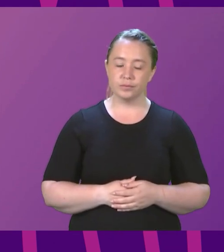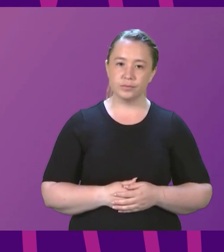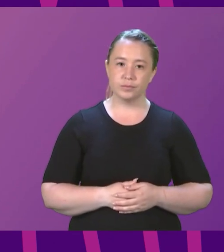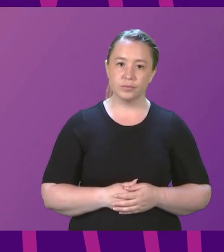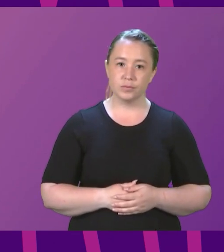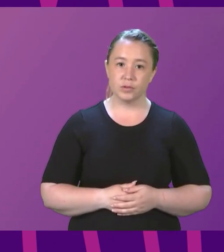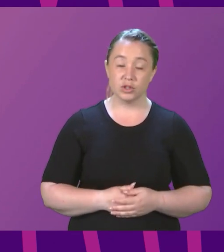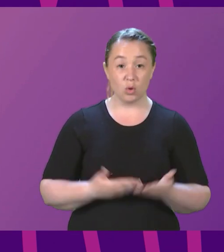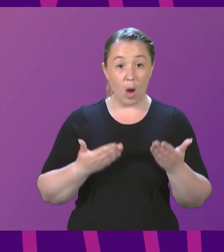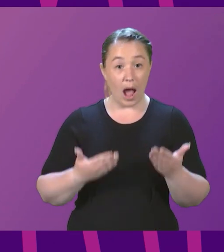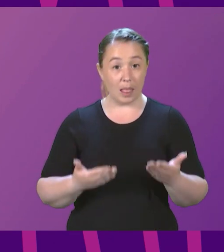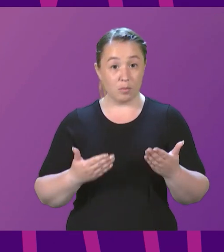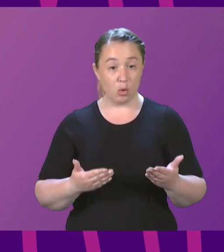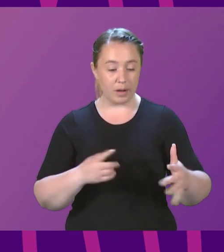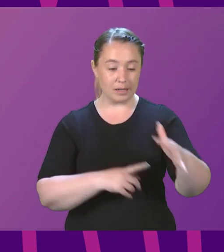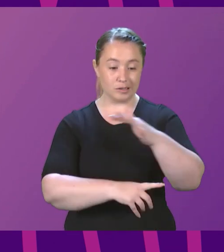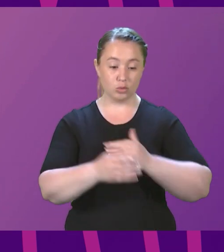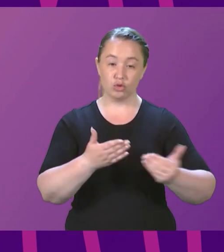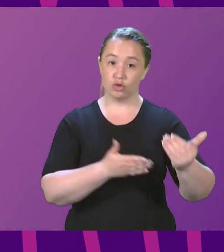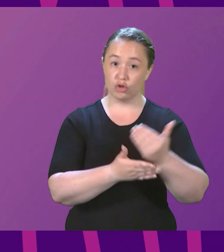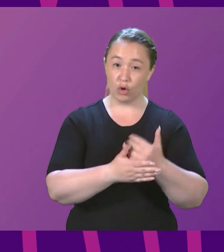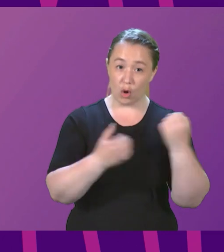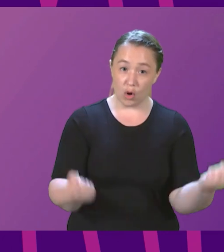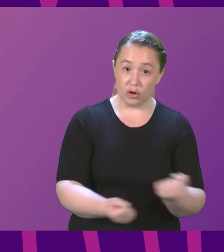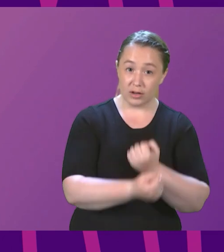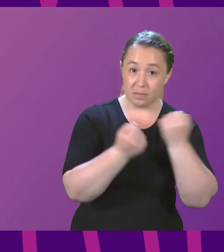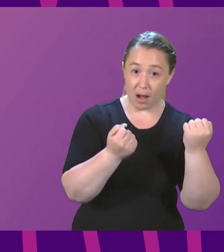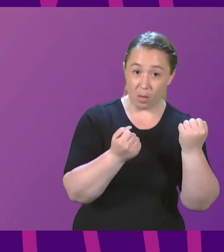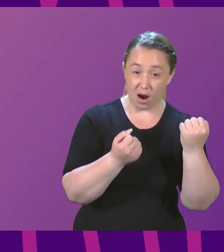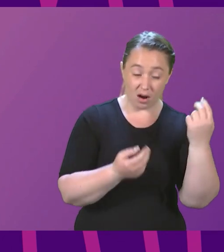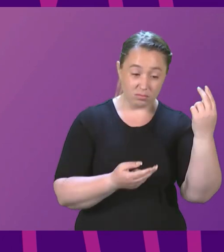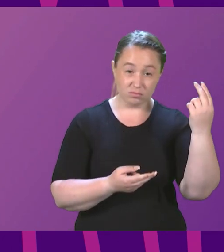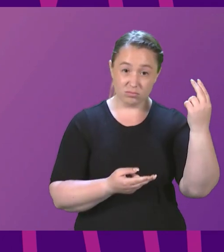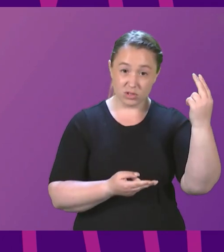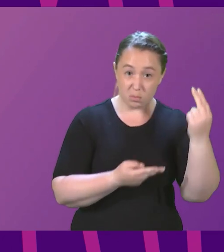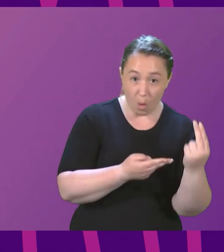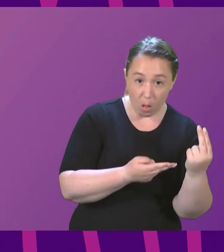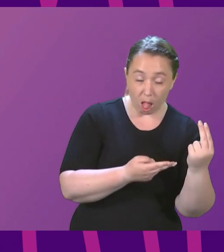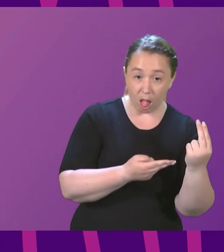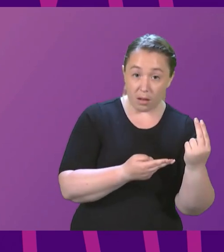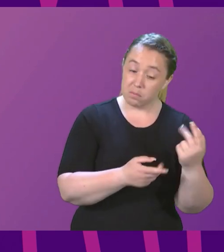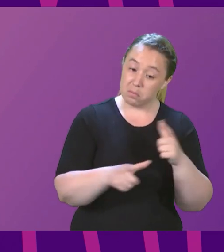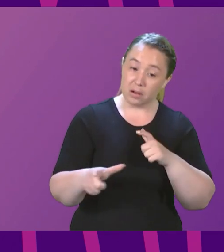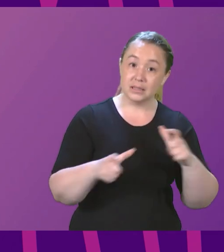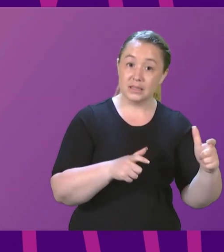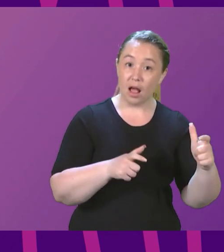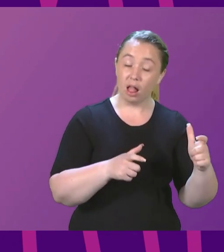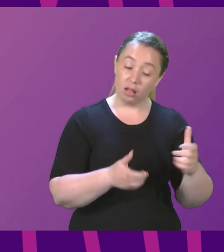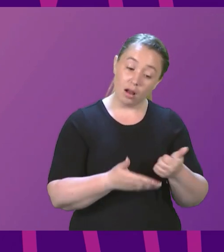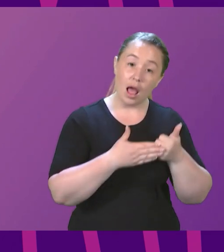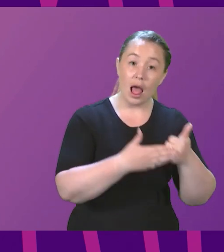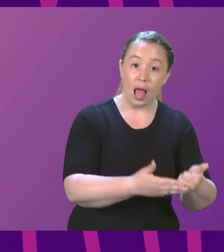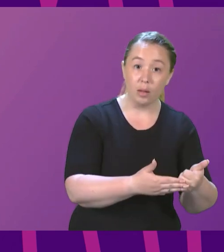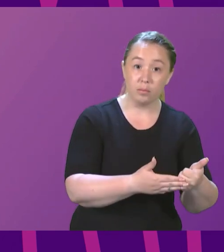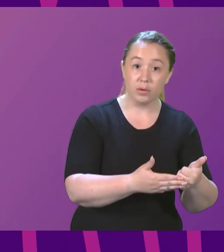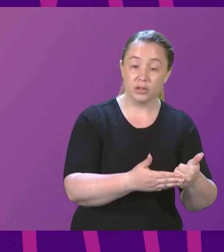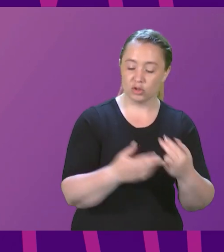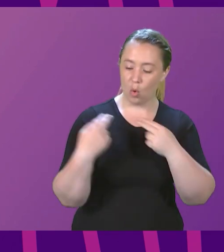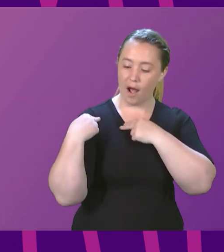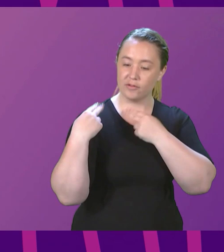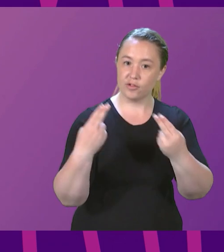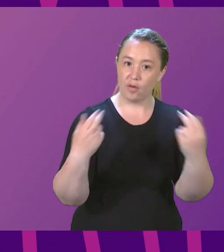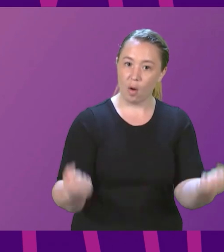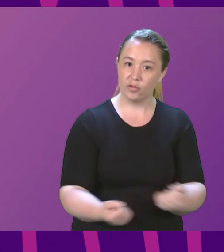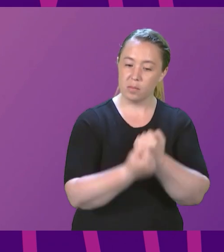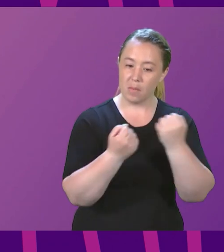power over Social Security, we can illustrate how that does hold us back. So this Parliament, using its limited devolved powers, has established the Scottish